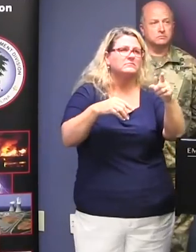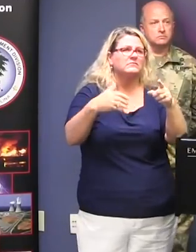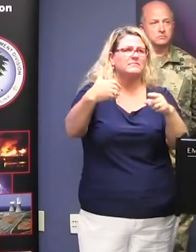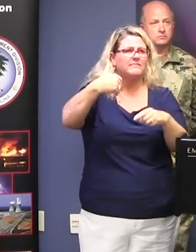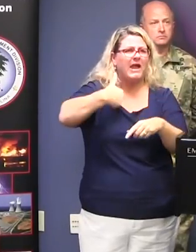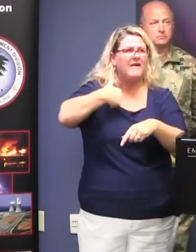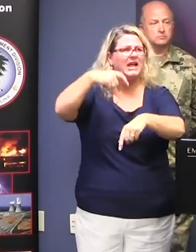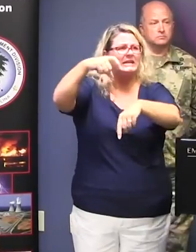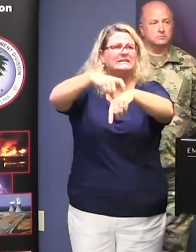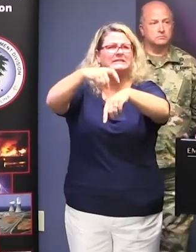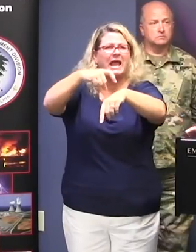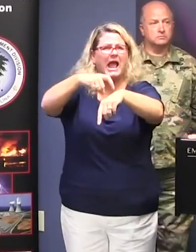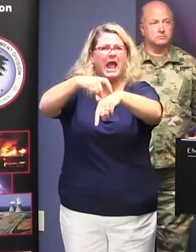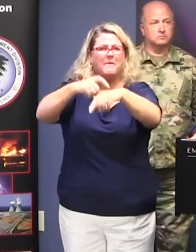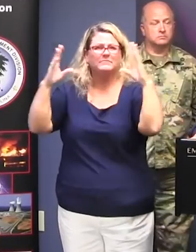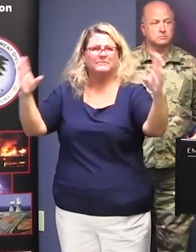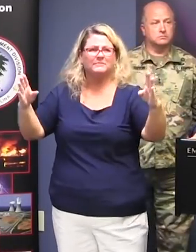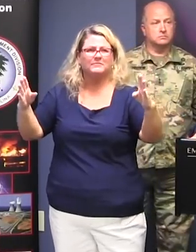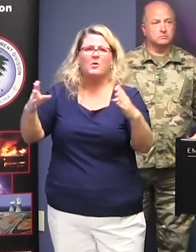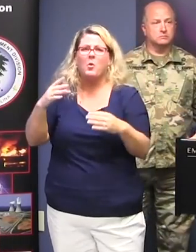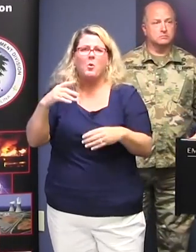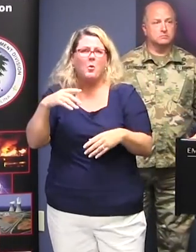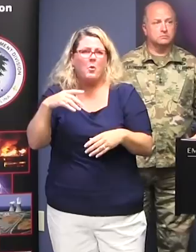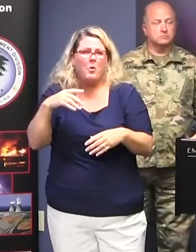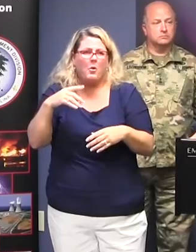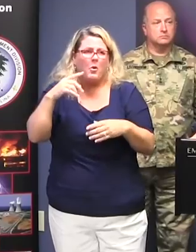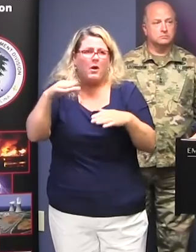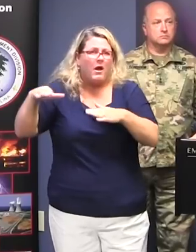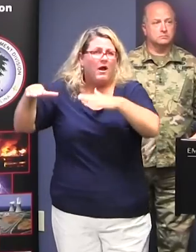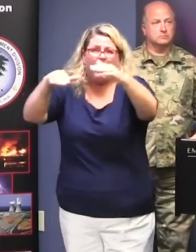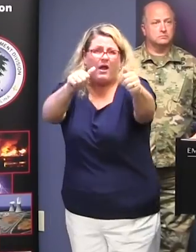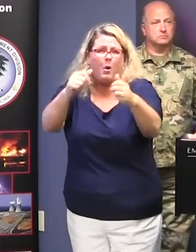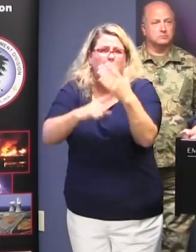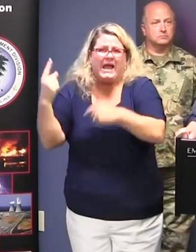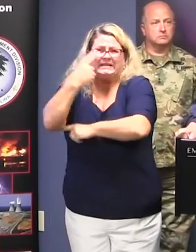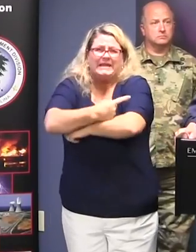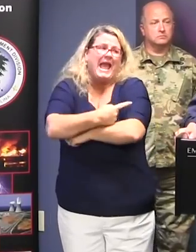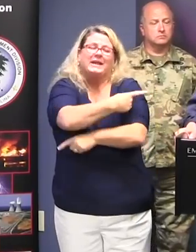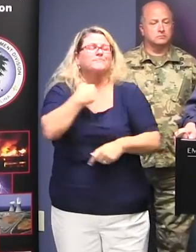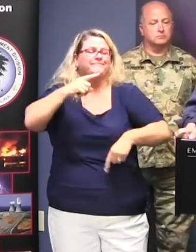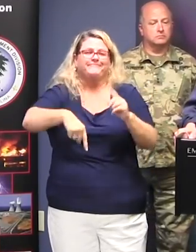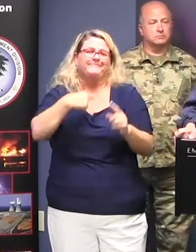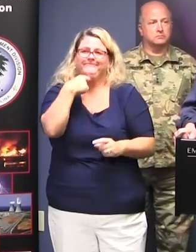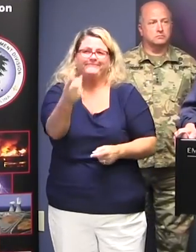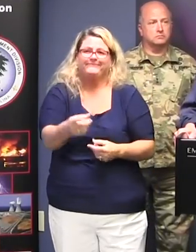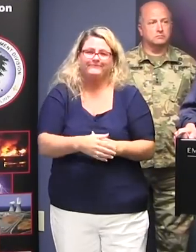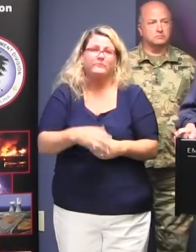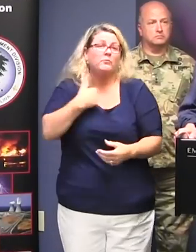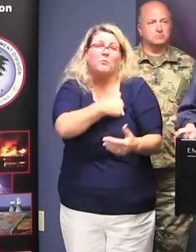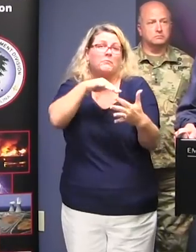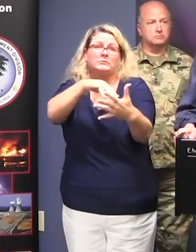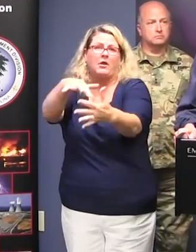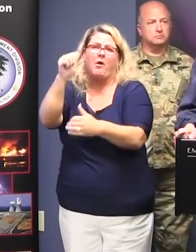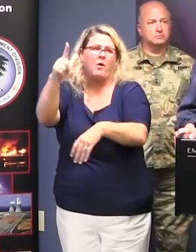right now at this time? You could say sometime this week when evacuations will be looked at? No, sir. Well, we're looking at it all the time. We're